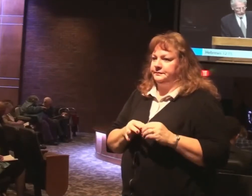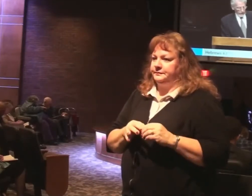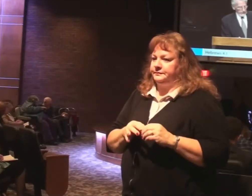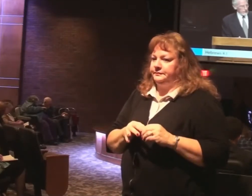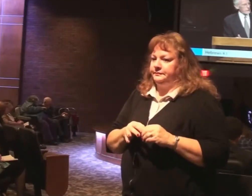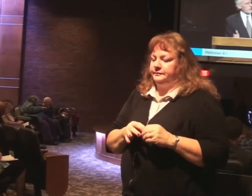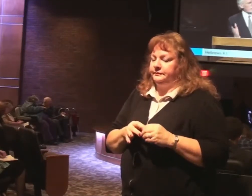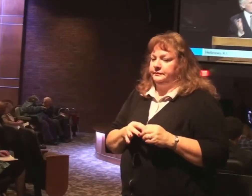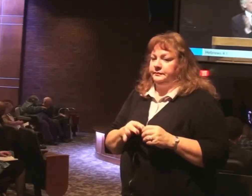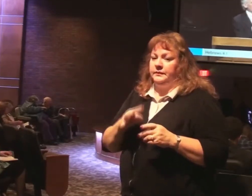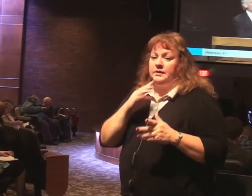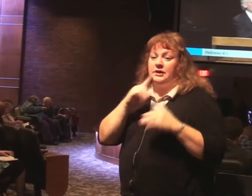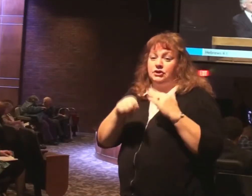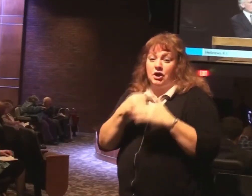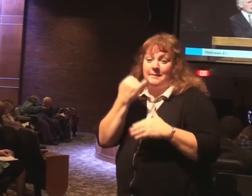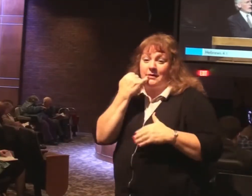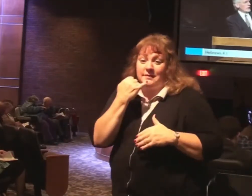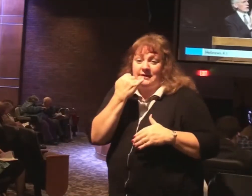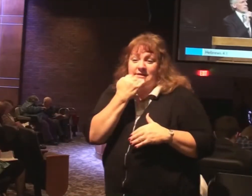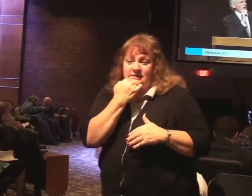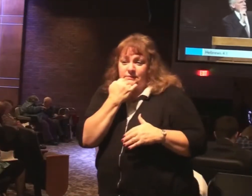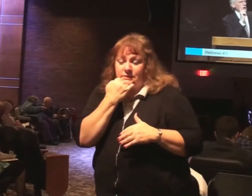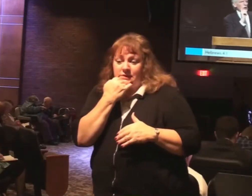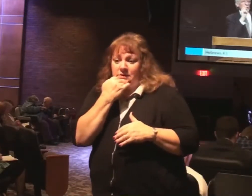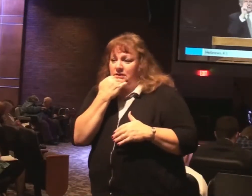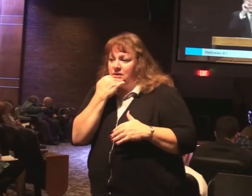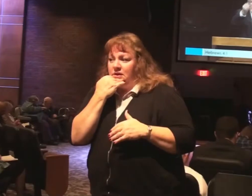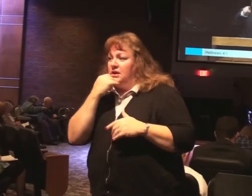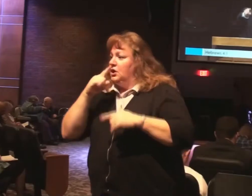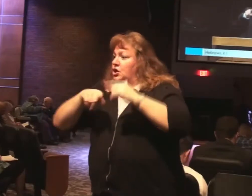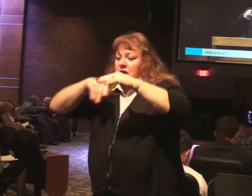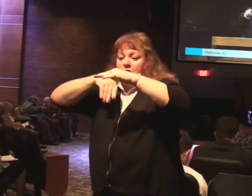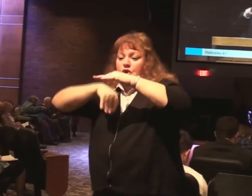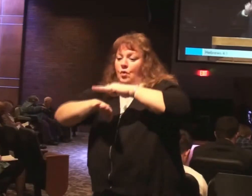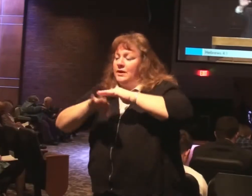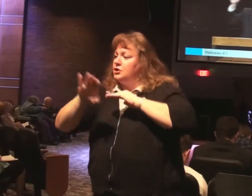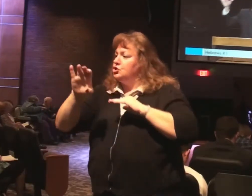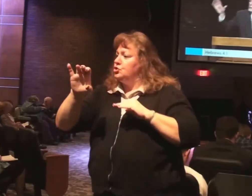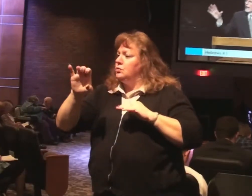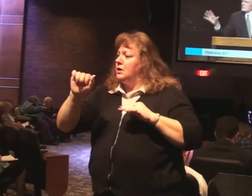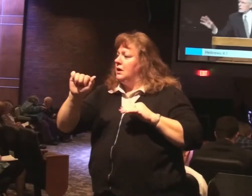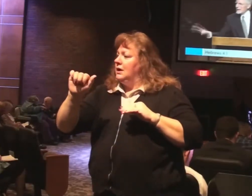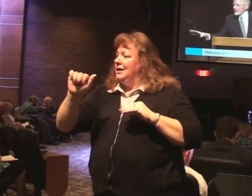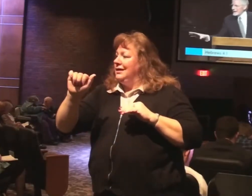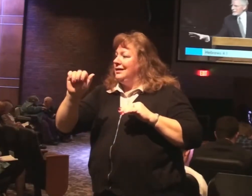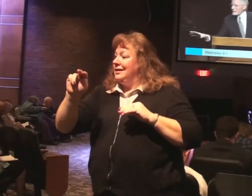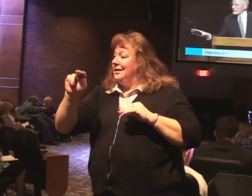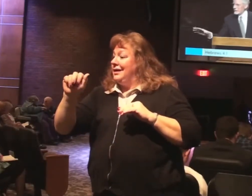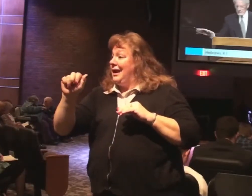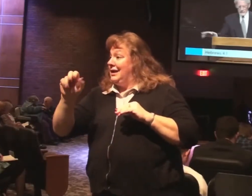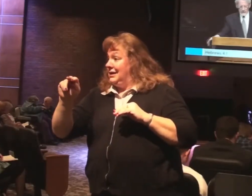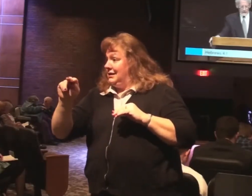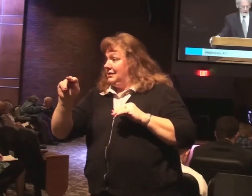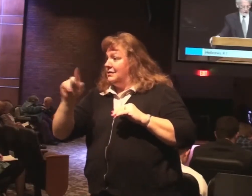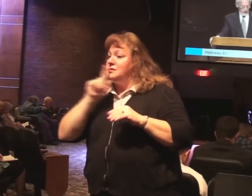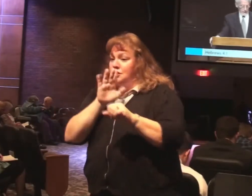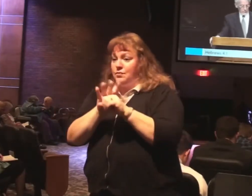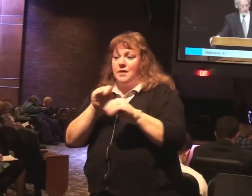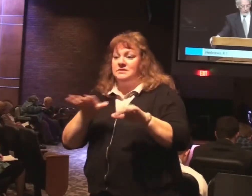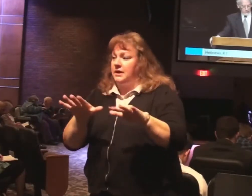Then he talked about Israel who failed to be able to go into the promised land because they would not believe. Then he applies